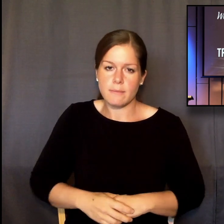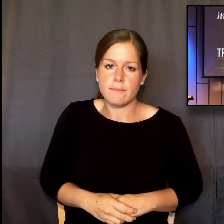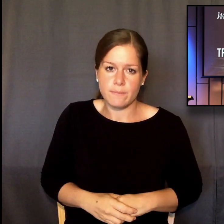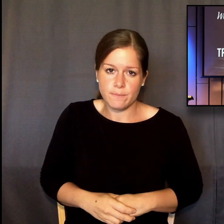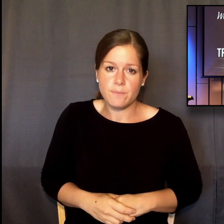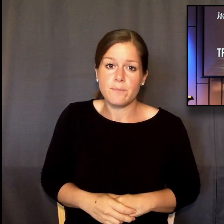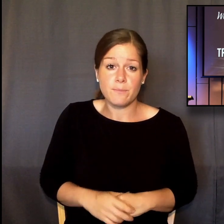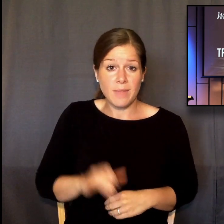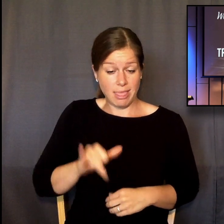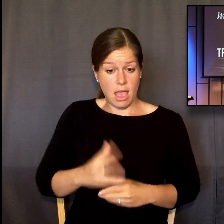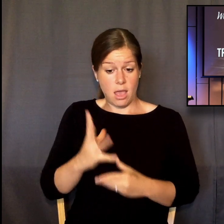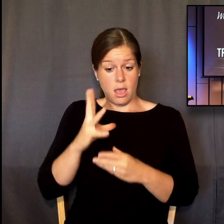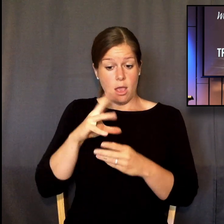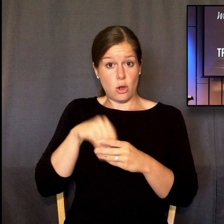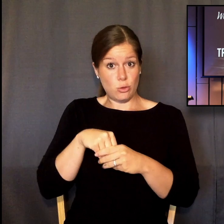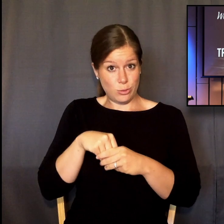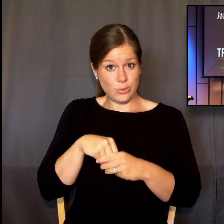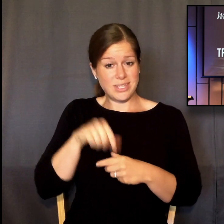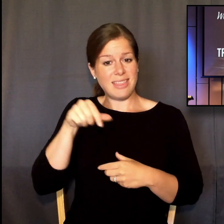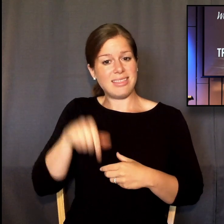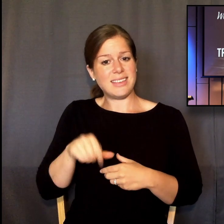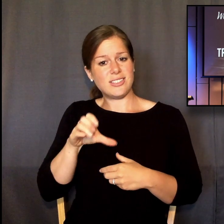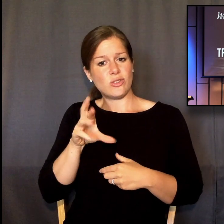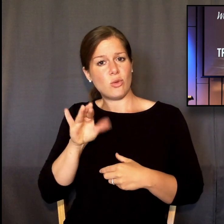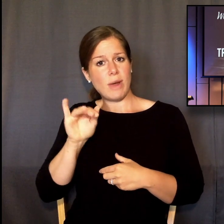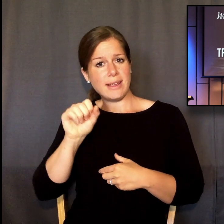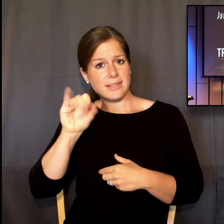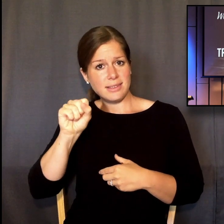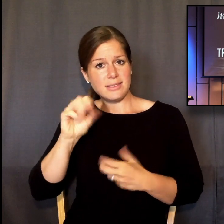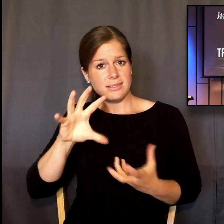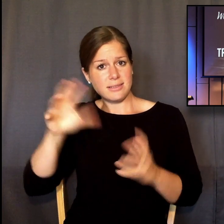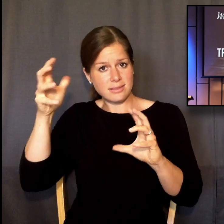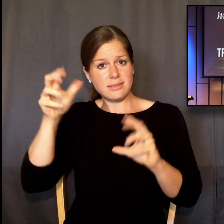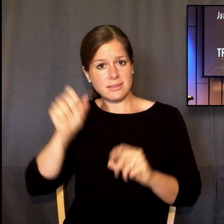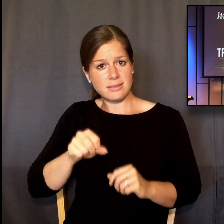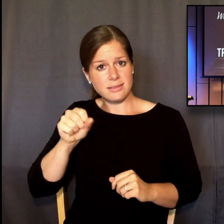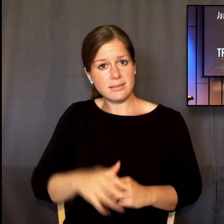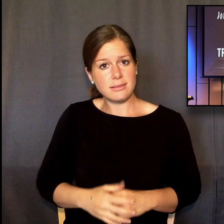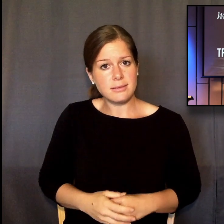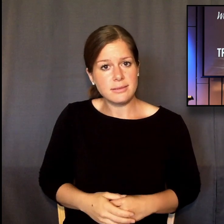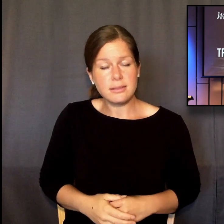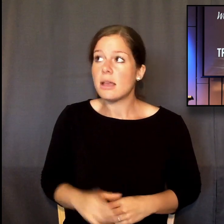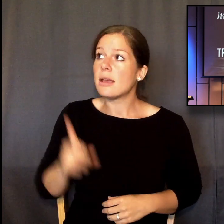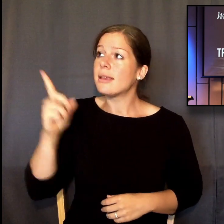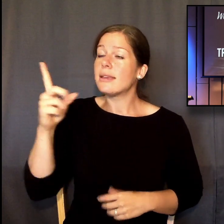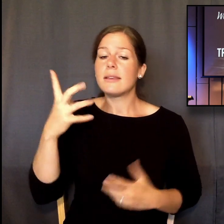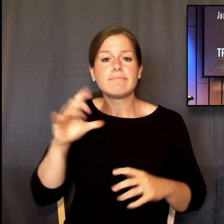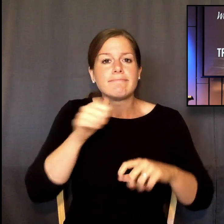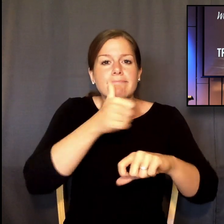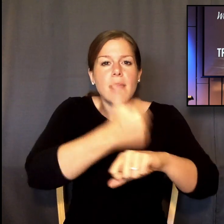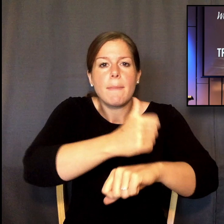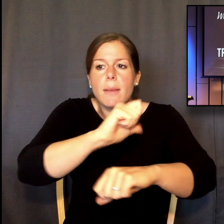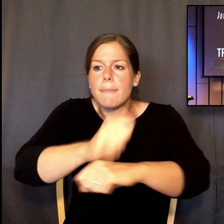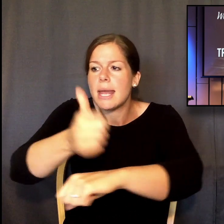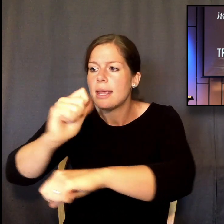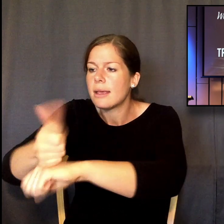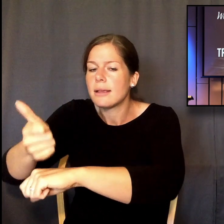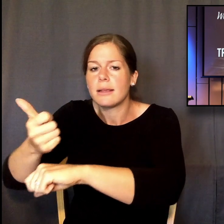including in the crisis we are all in right now. He is implementing. He is active. He is putting something